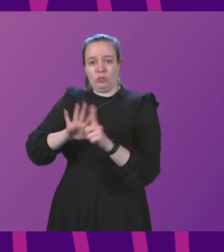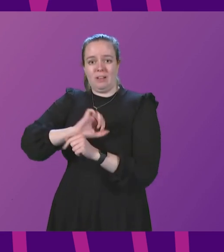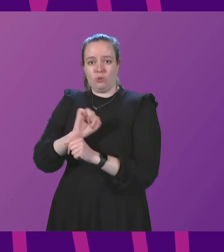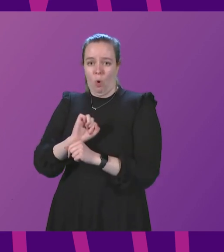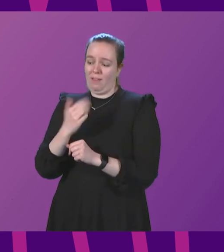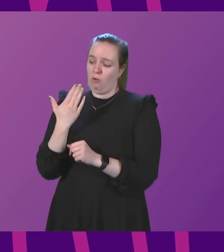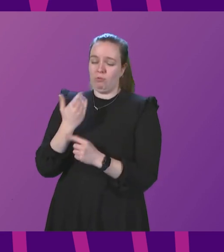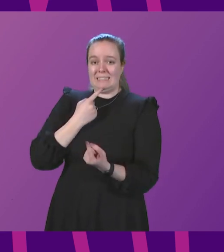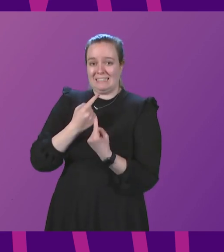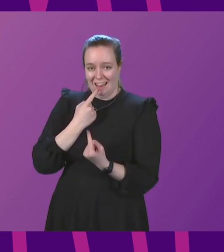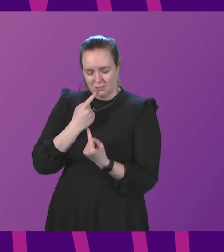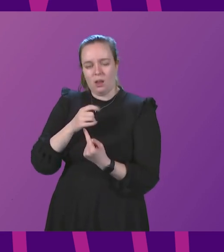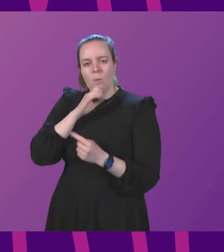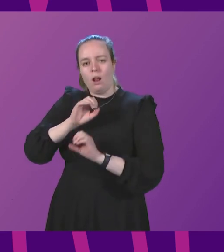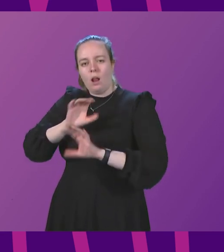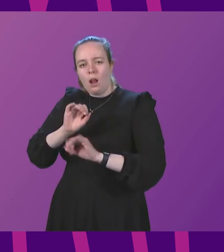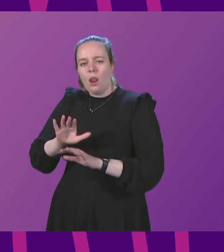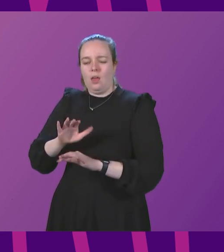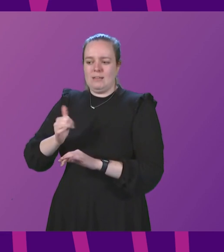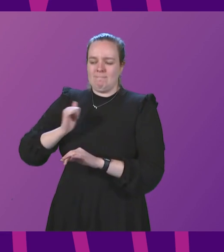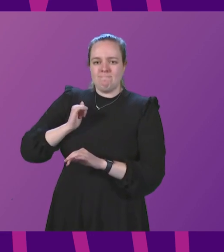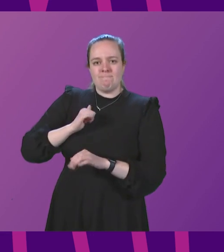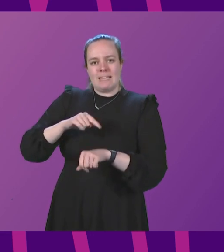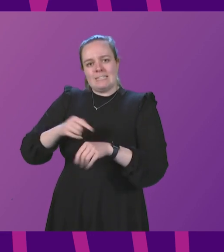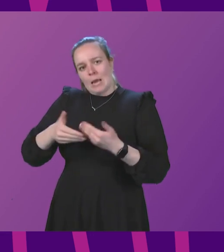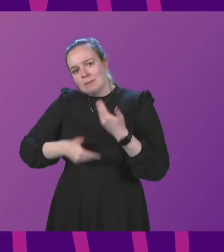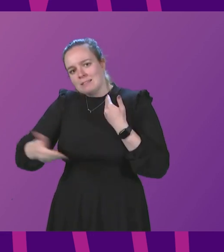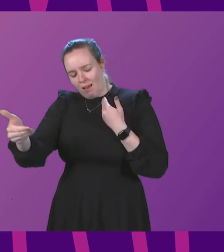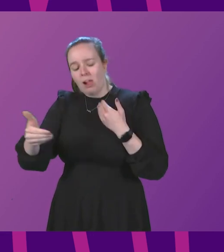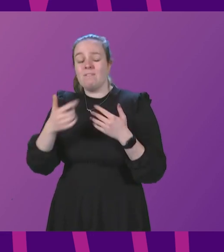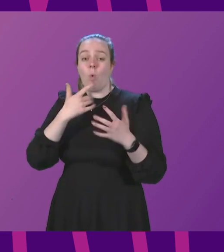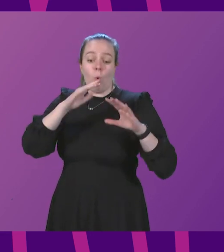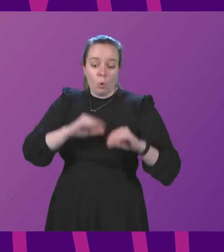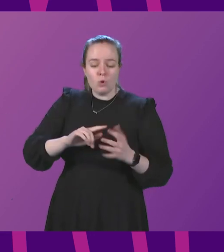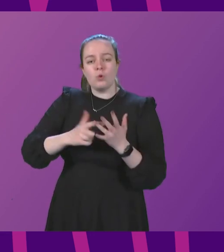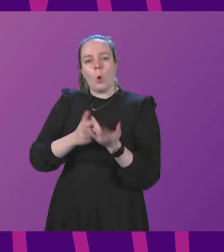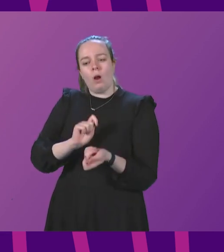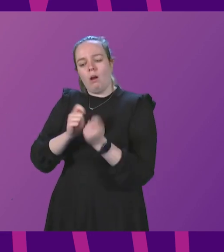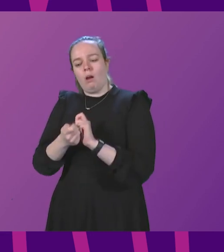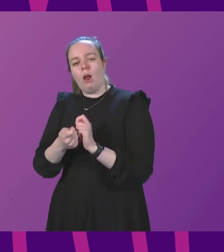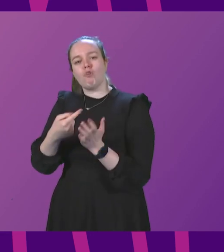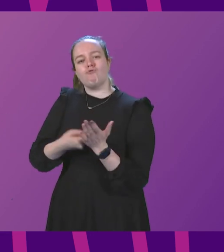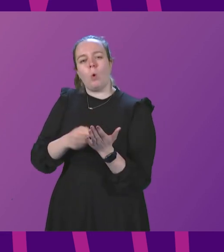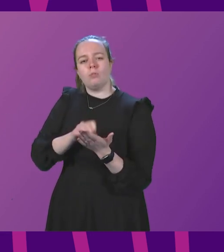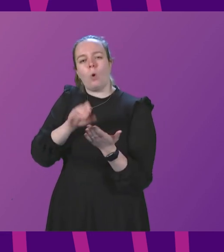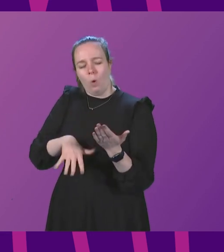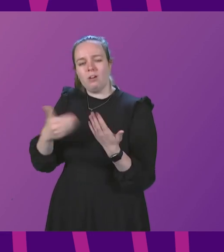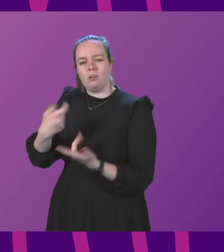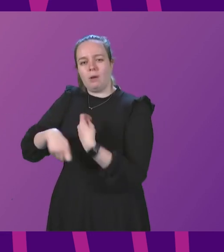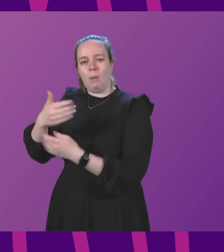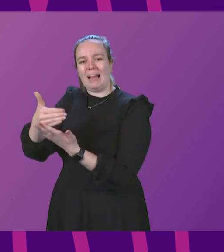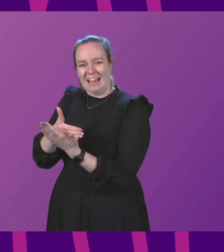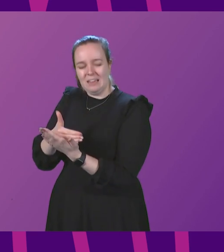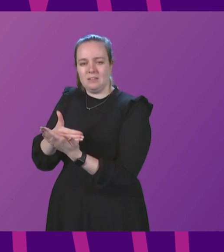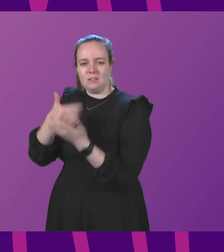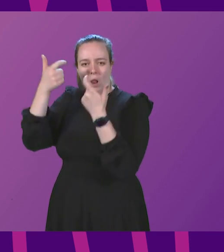of recent data and set out an indicative timescale for lifting or converting to guidance the small number of legally binding